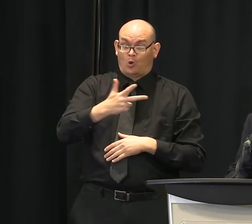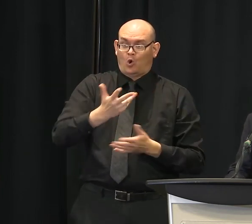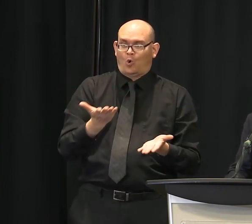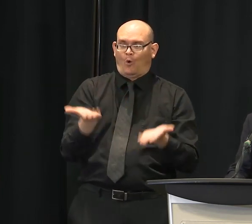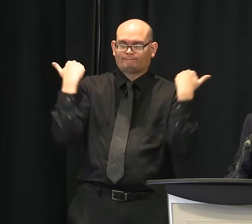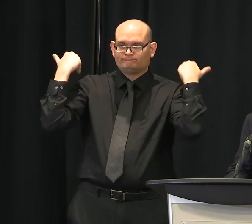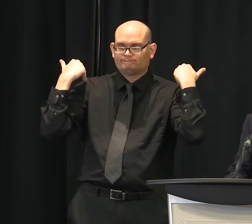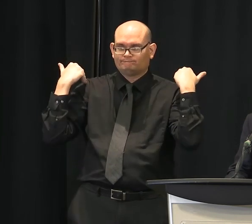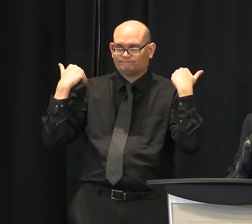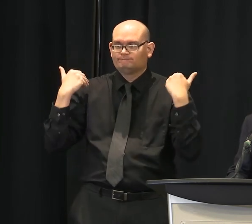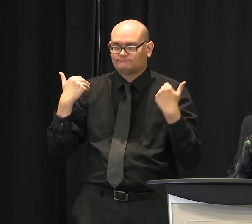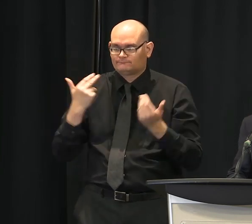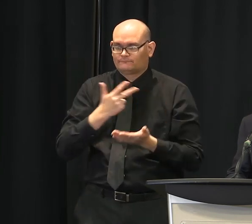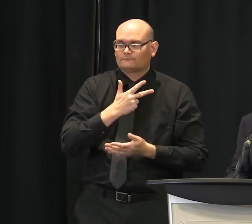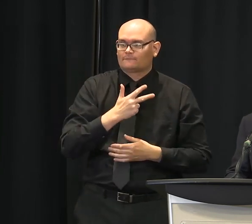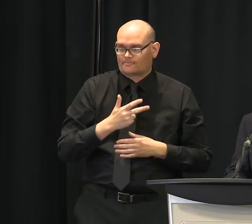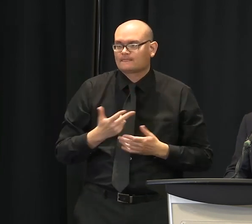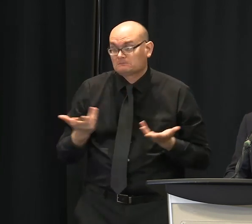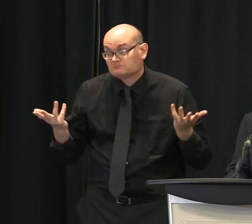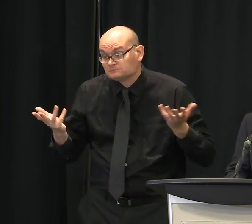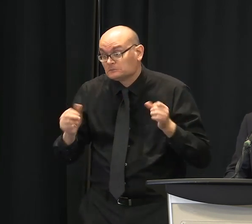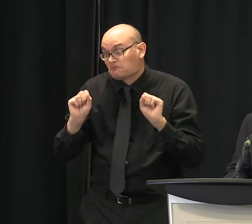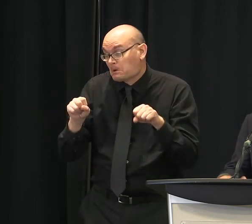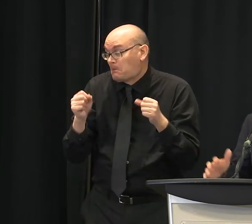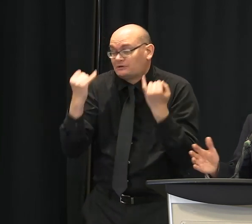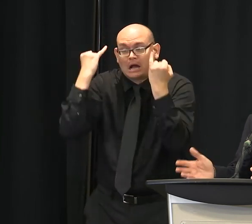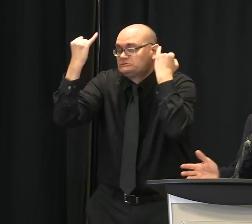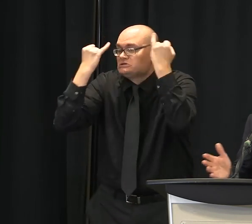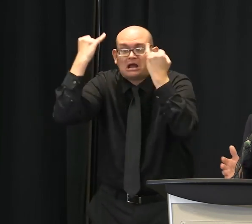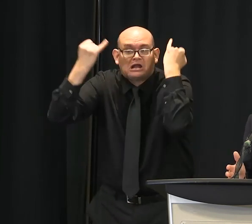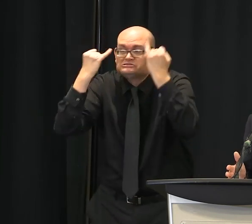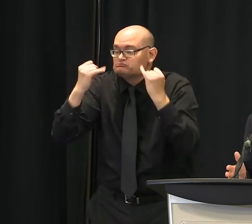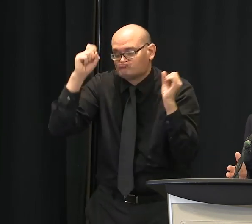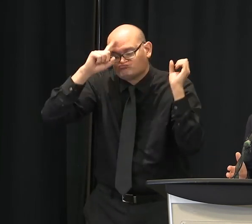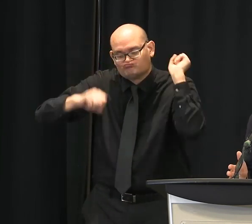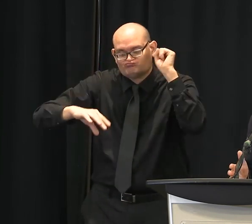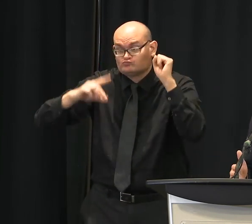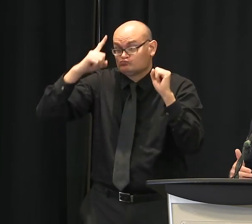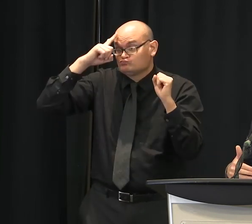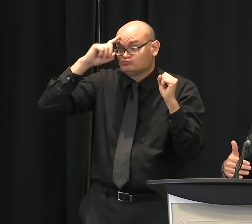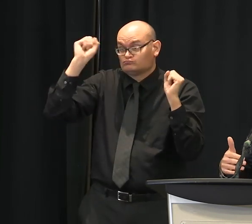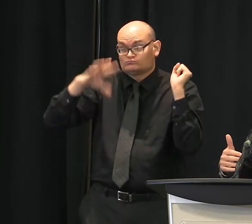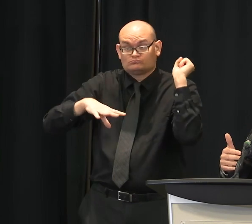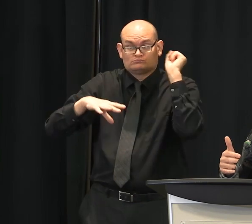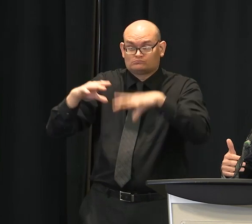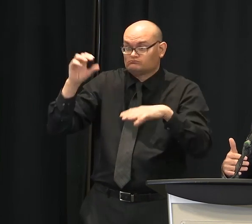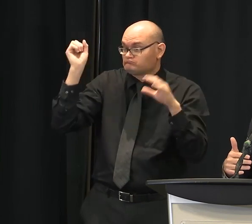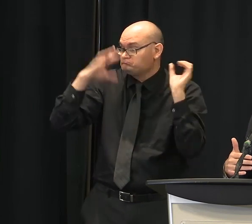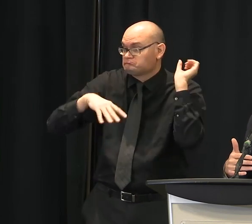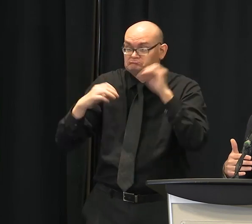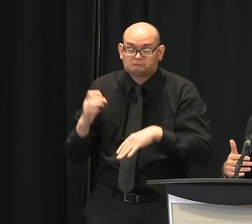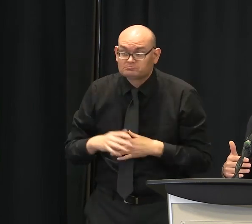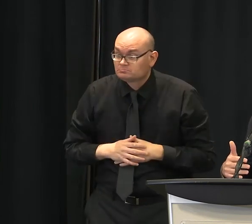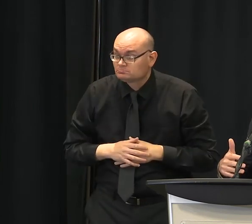very closely. I think it's not just a matter of, again, where you're sitting in a restaurant. I think people need to have the